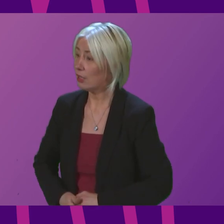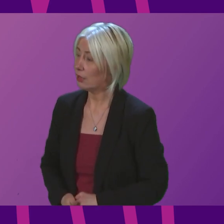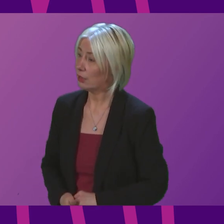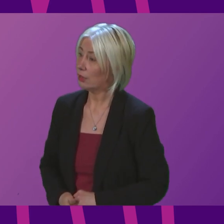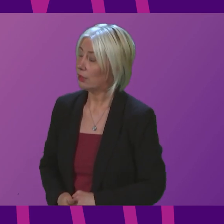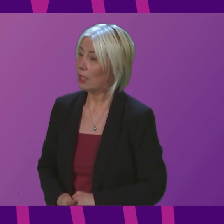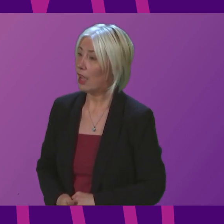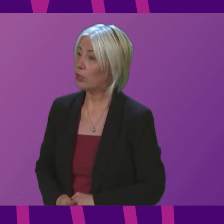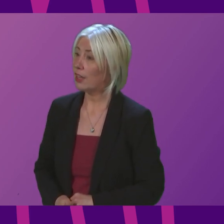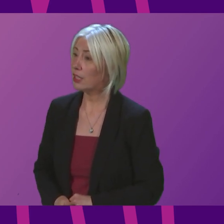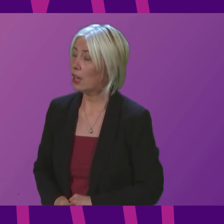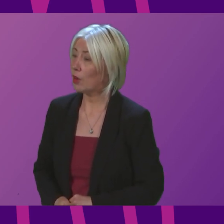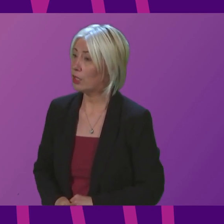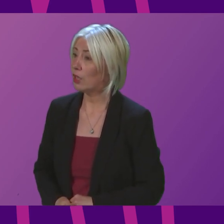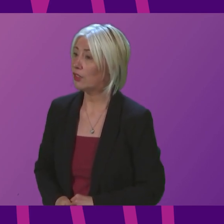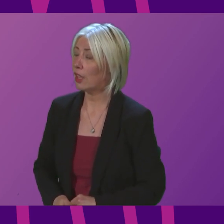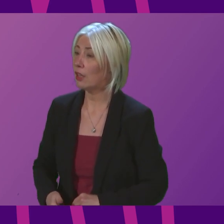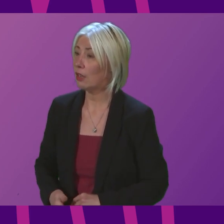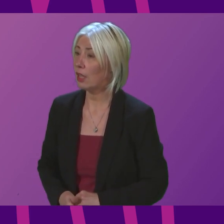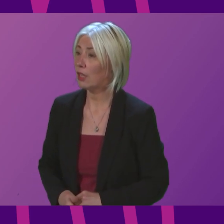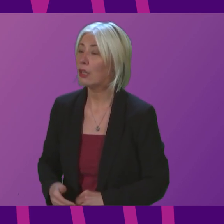question number two Anna Sawa